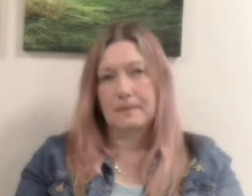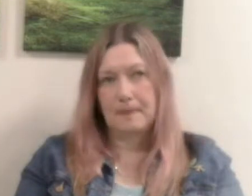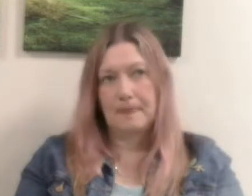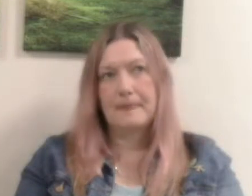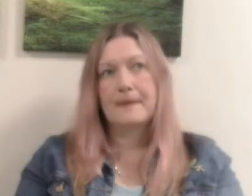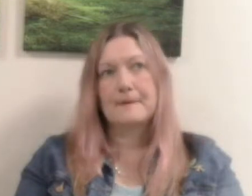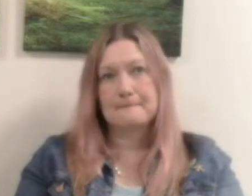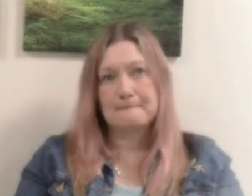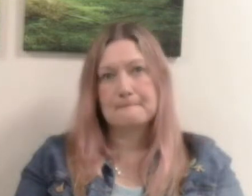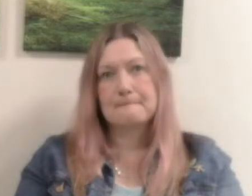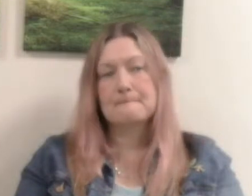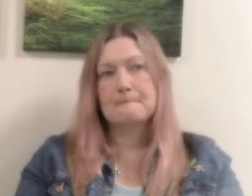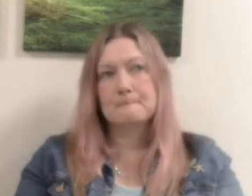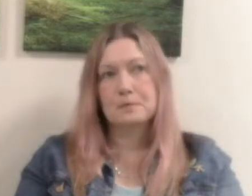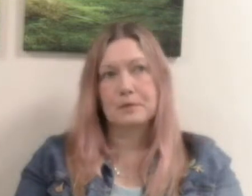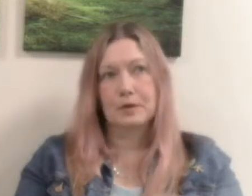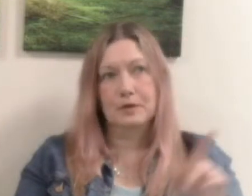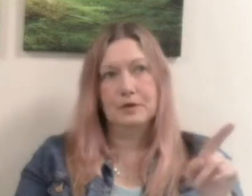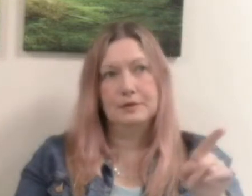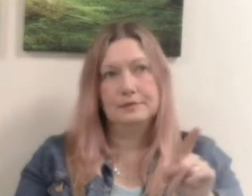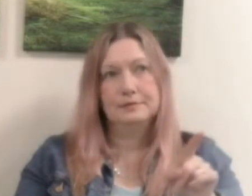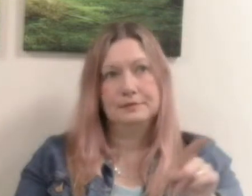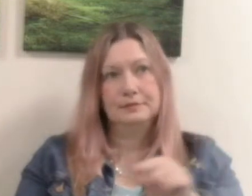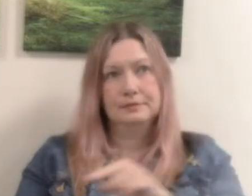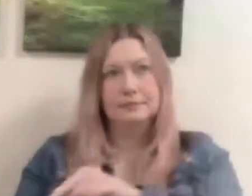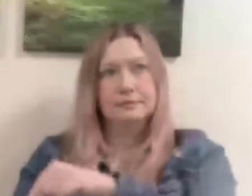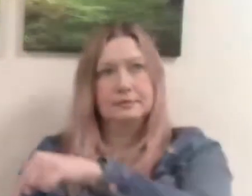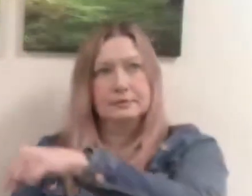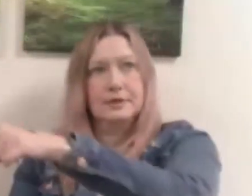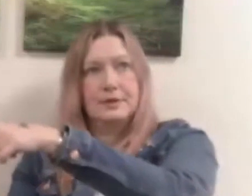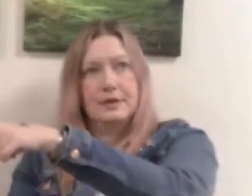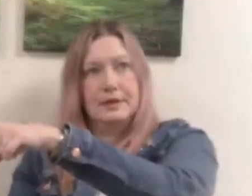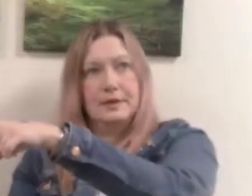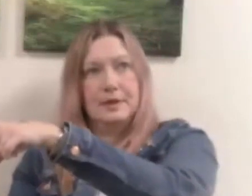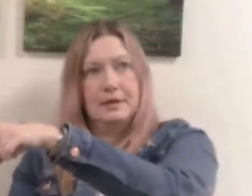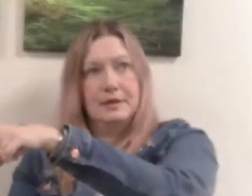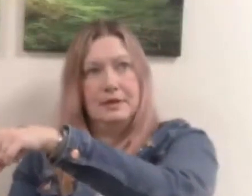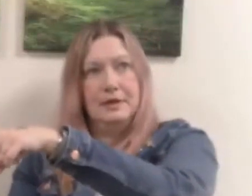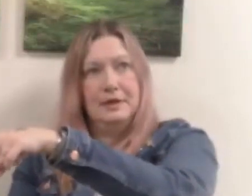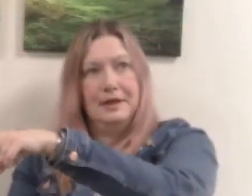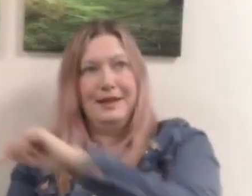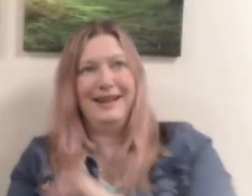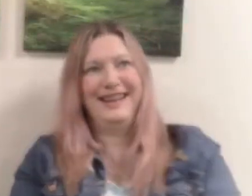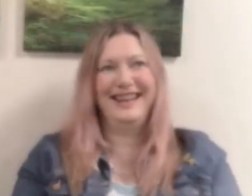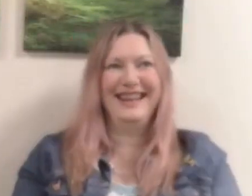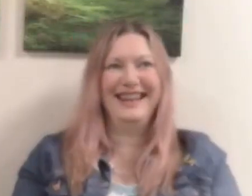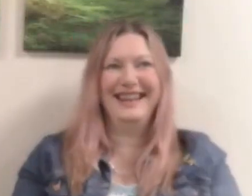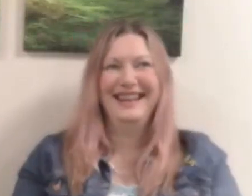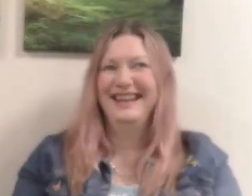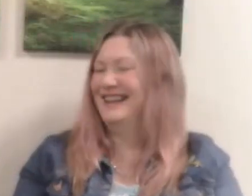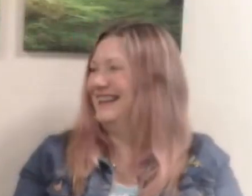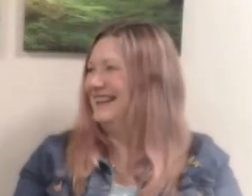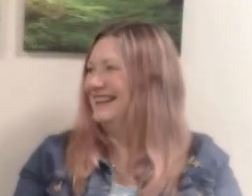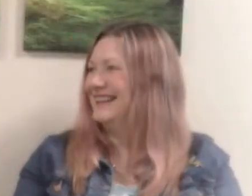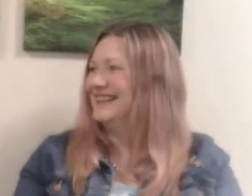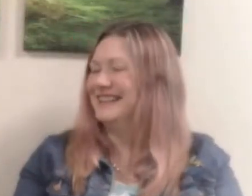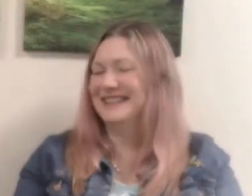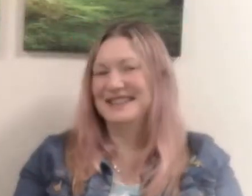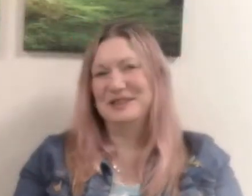you know um you disagree with what we're saying or you you or you're not sure then yeah go on uh got questions at hollyvaptist.org.uk